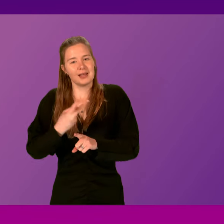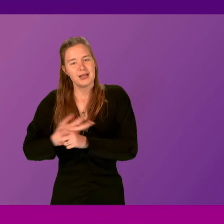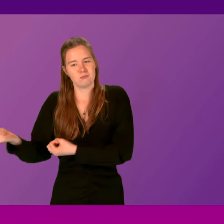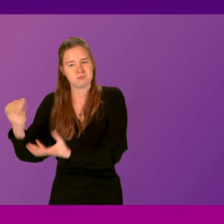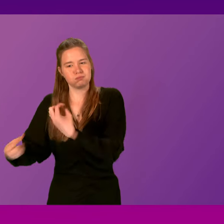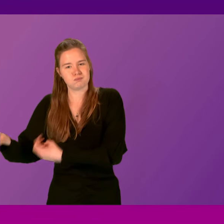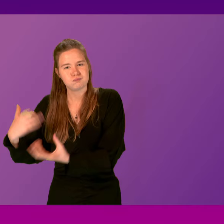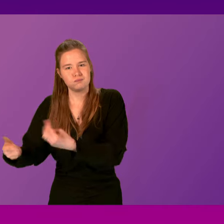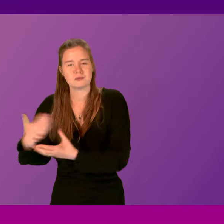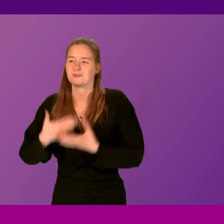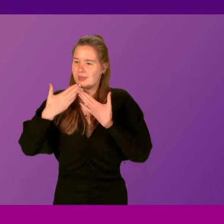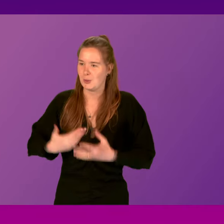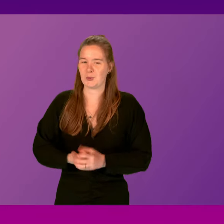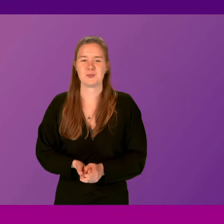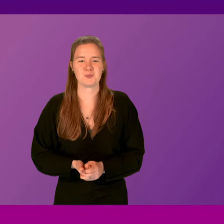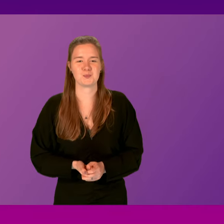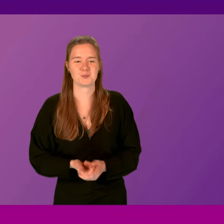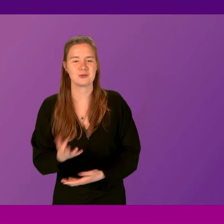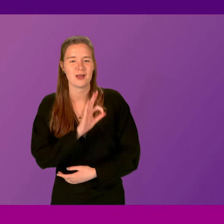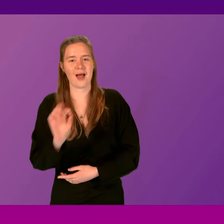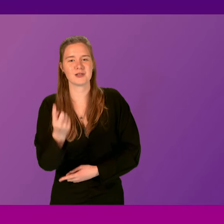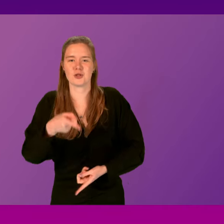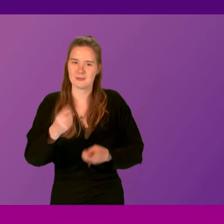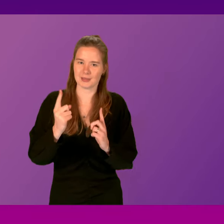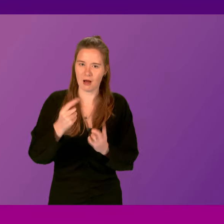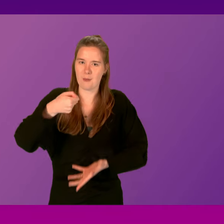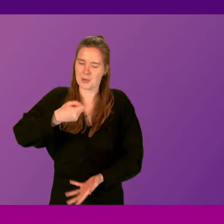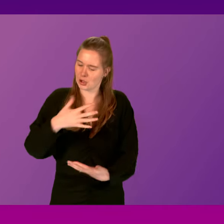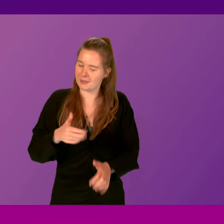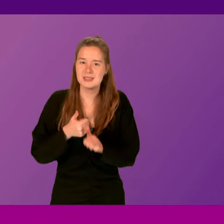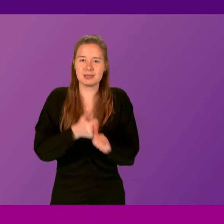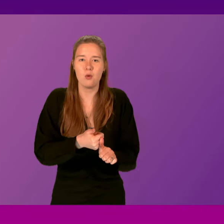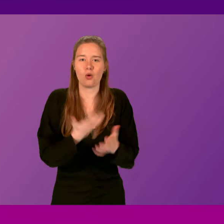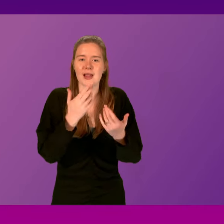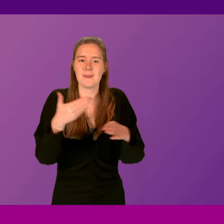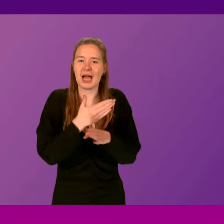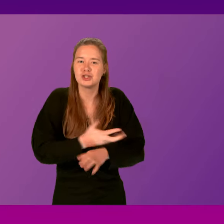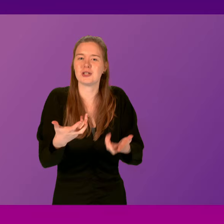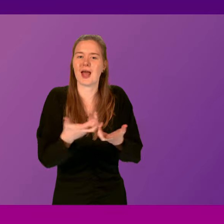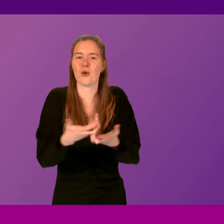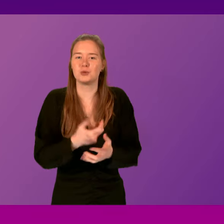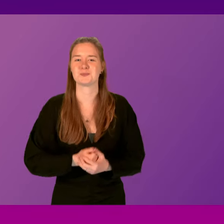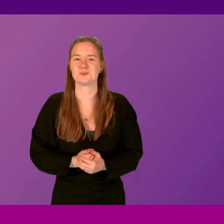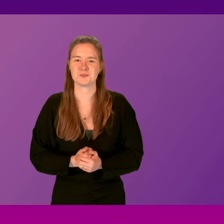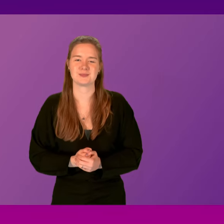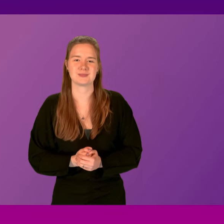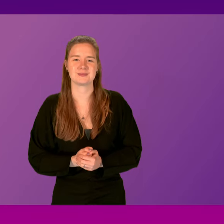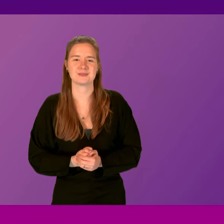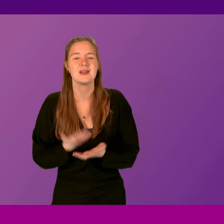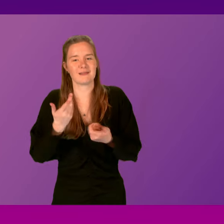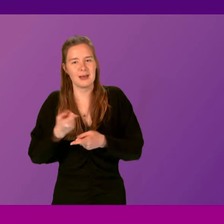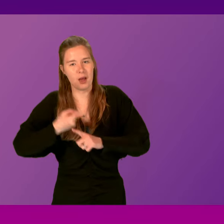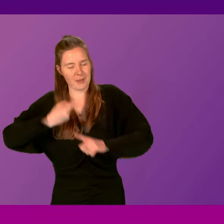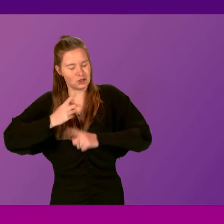Mr Ruskell. Thank you, presiding officer. To ask the first minister how the budget will support climate action. First minister. Tackling the climate